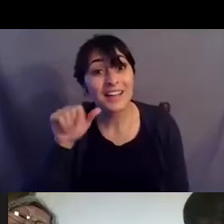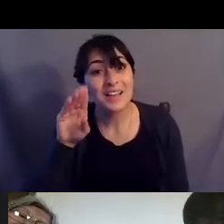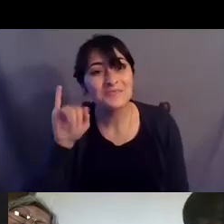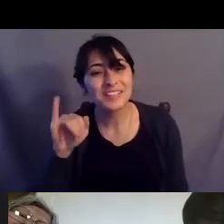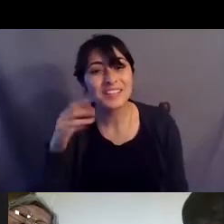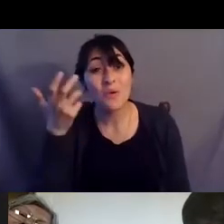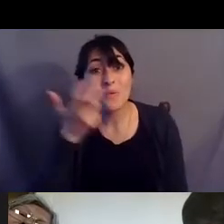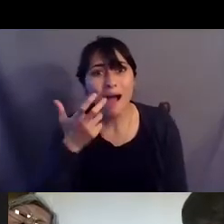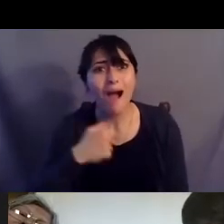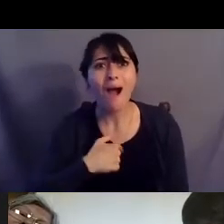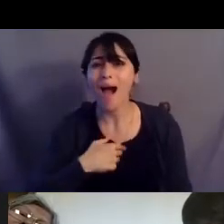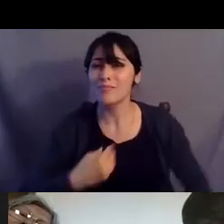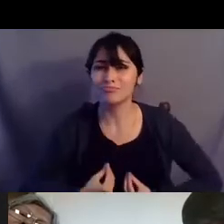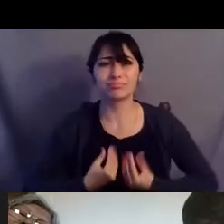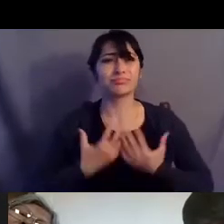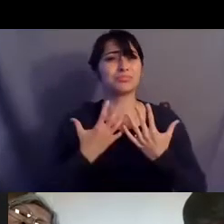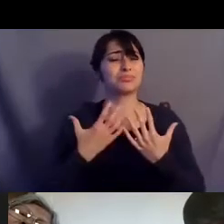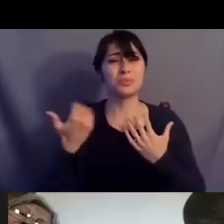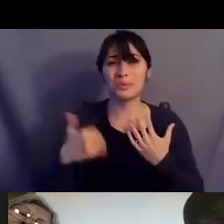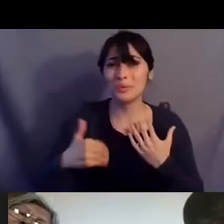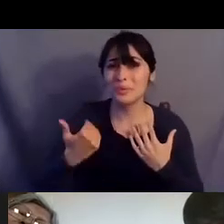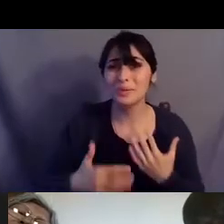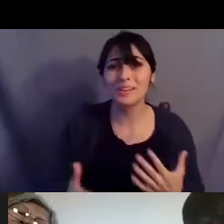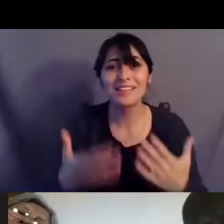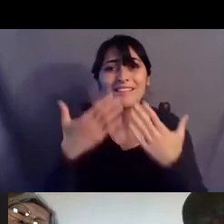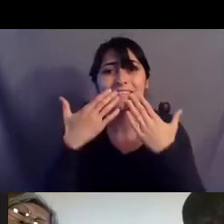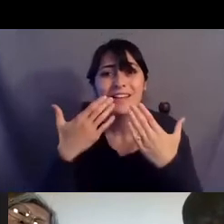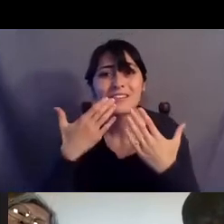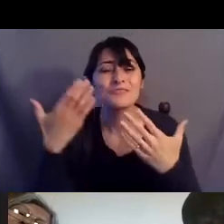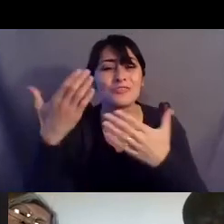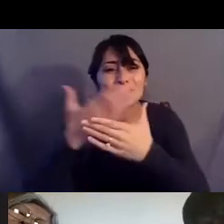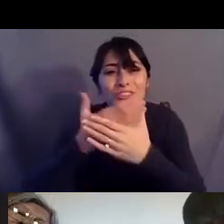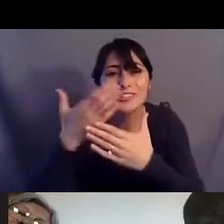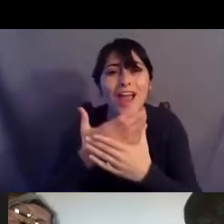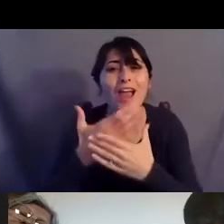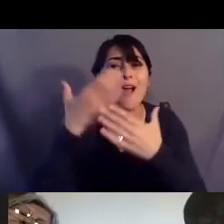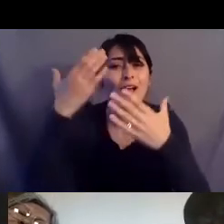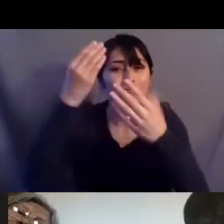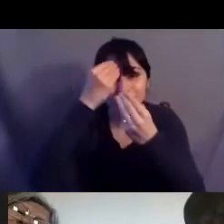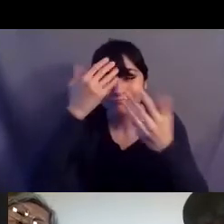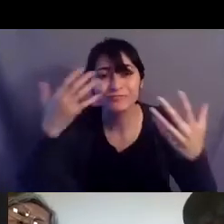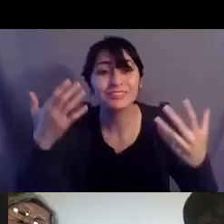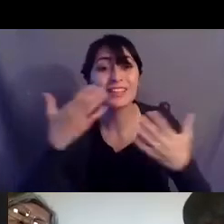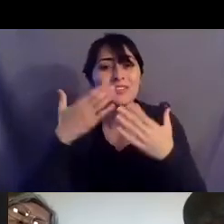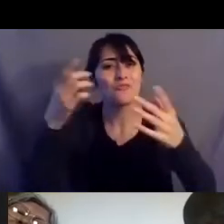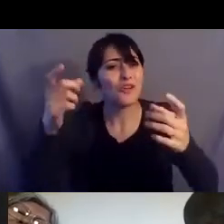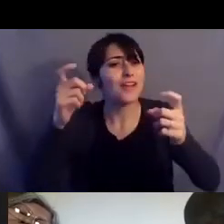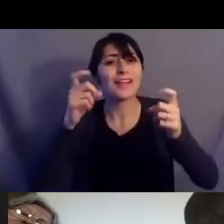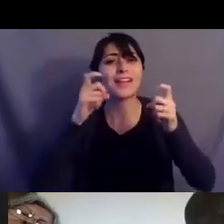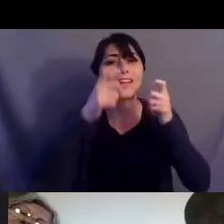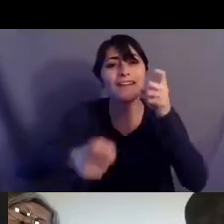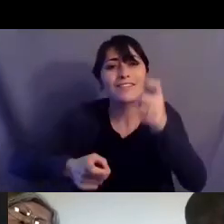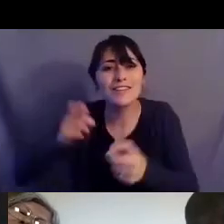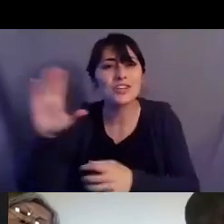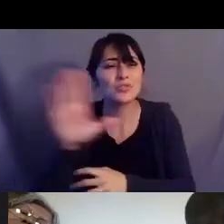is so full thank you thank you for sharing thank you for giving thank you for all your hard work